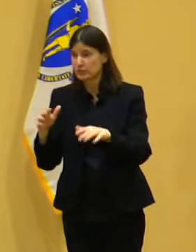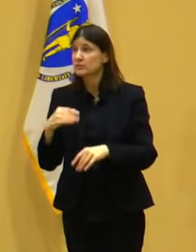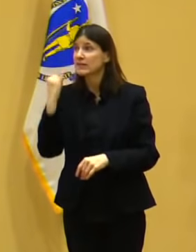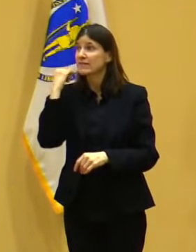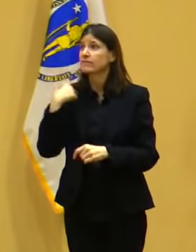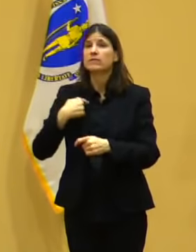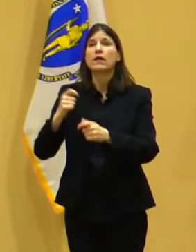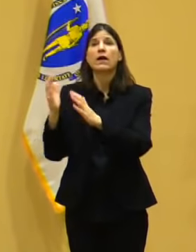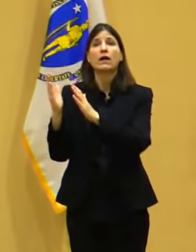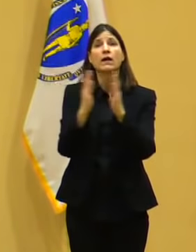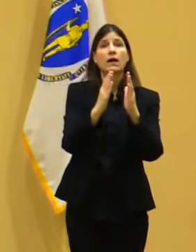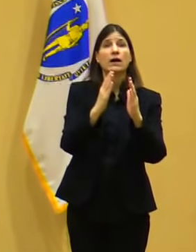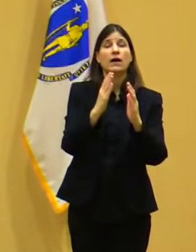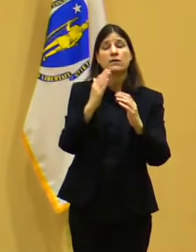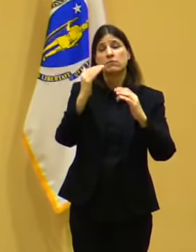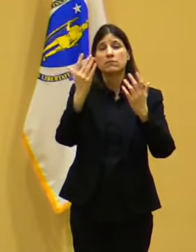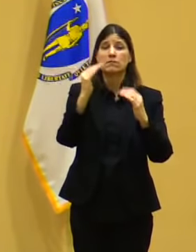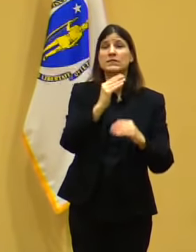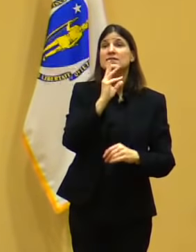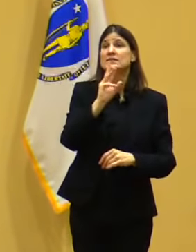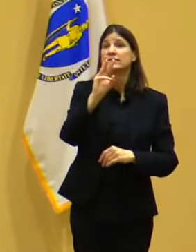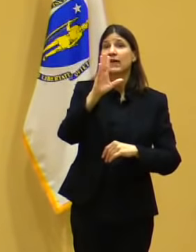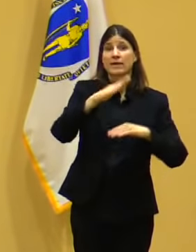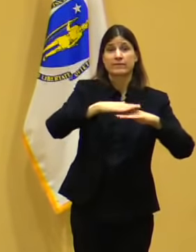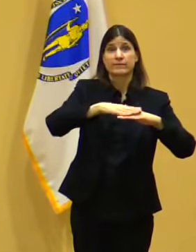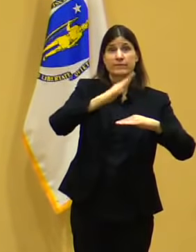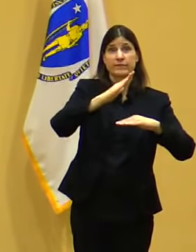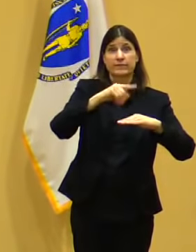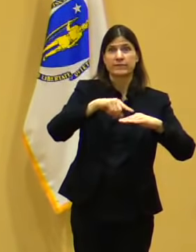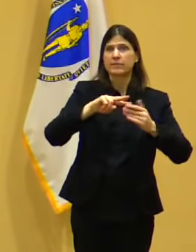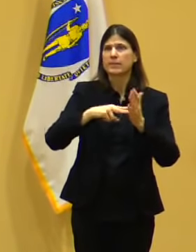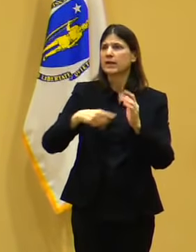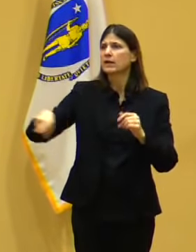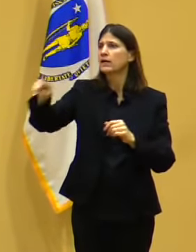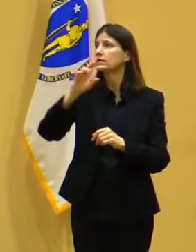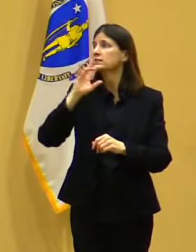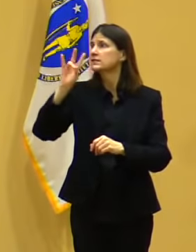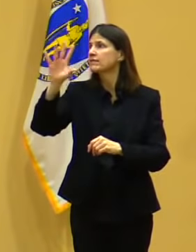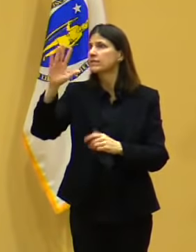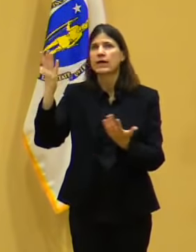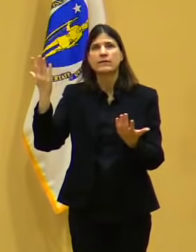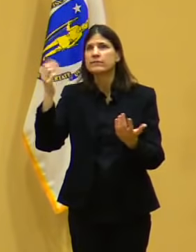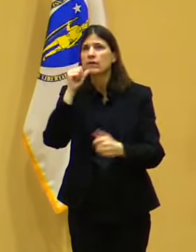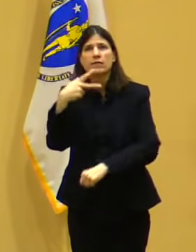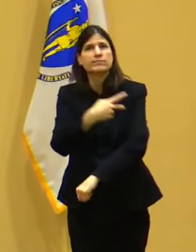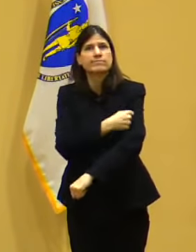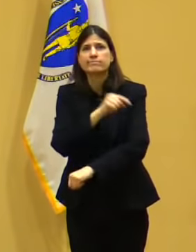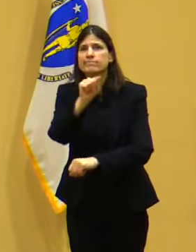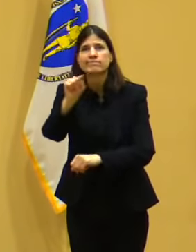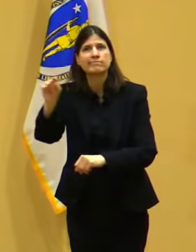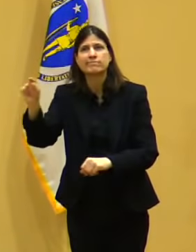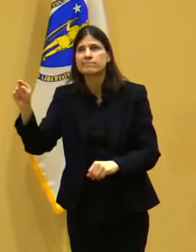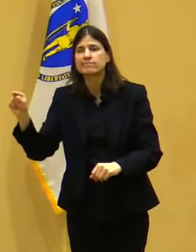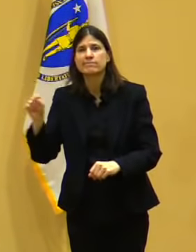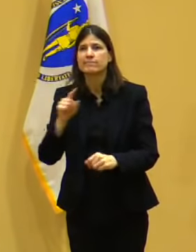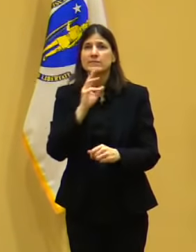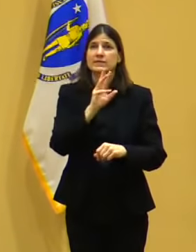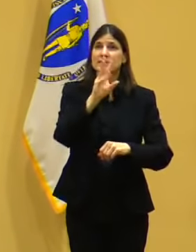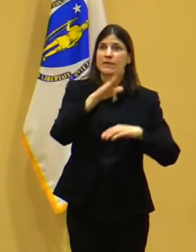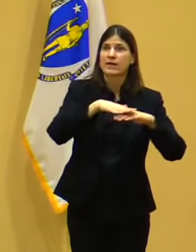Think about how much things changed for the over 75 crowd when supermarkets started making it